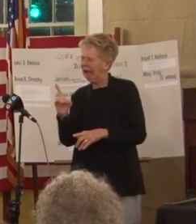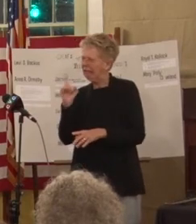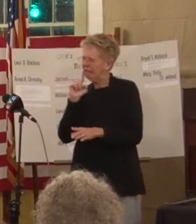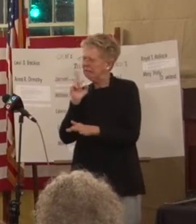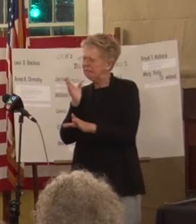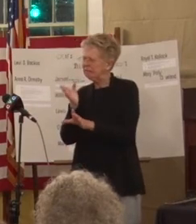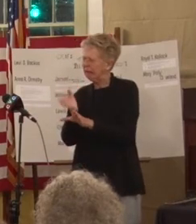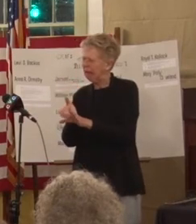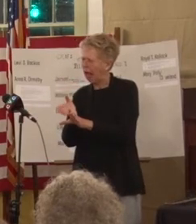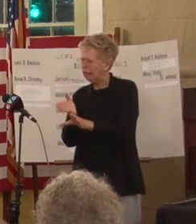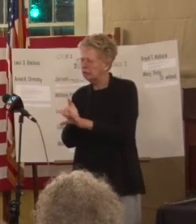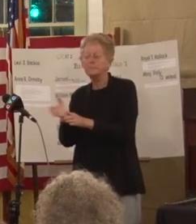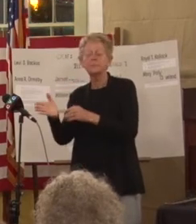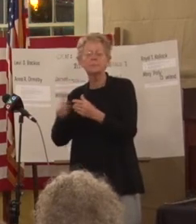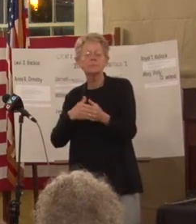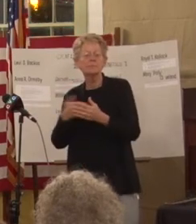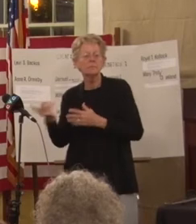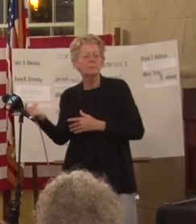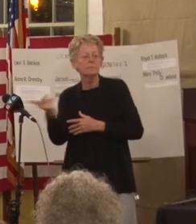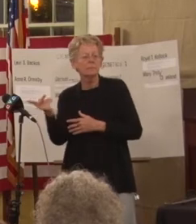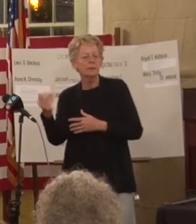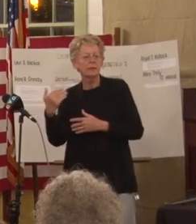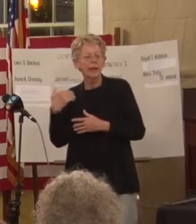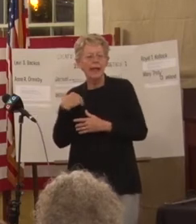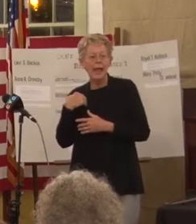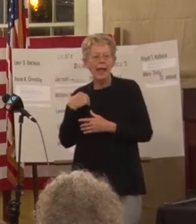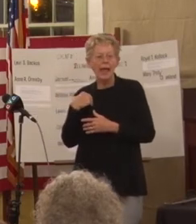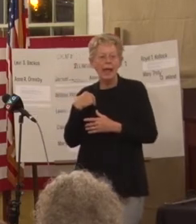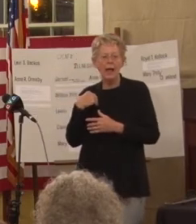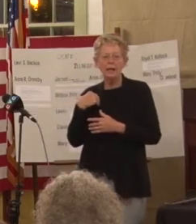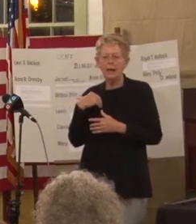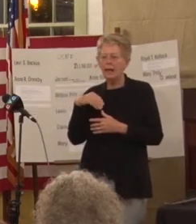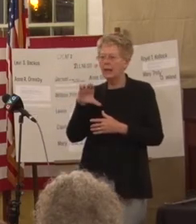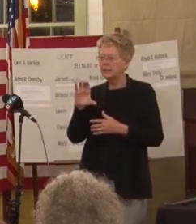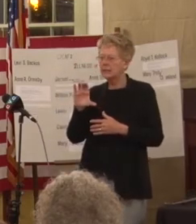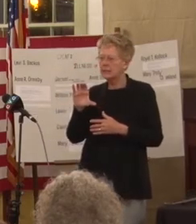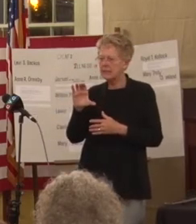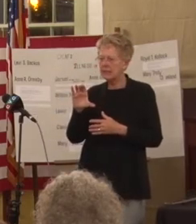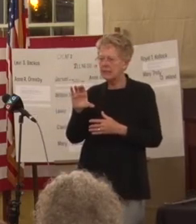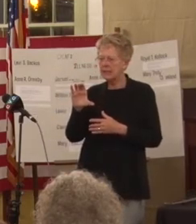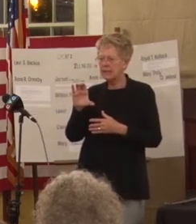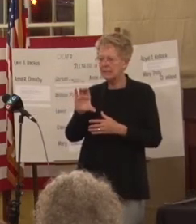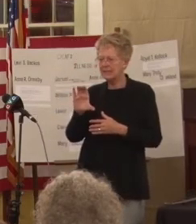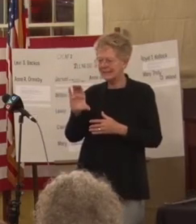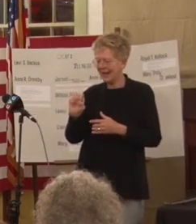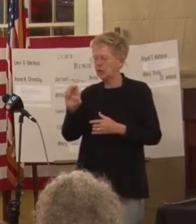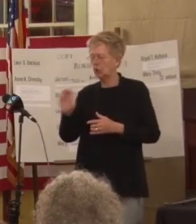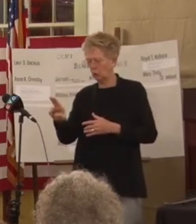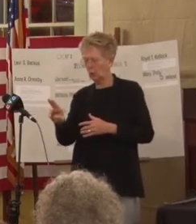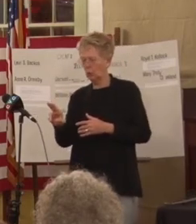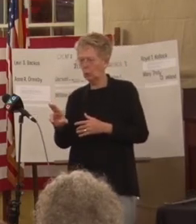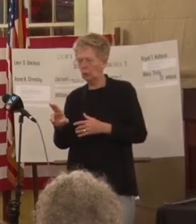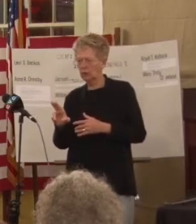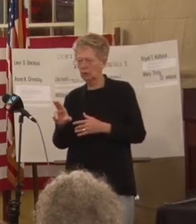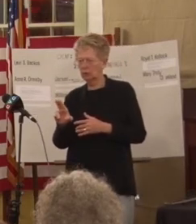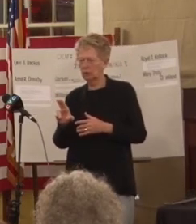think and they had a CCSU interpreted who taught Japanese but became our quote